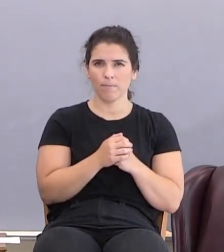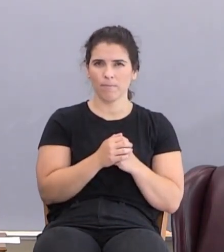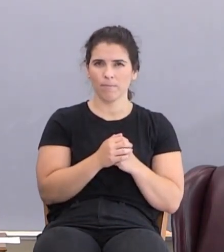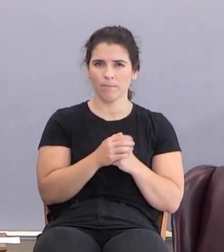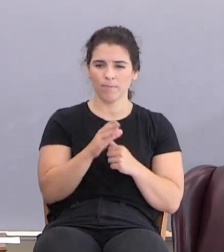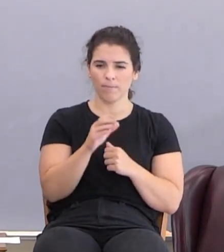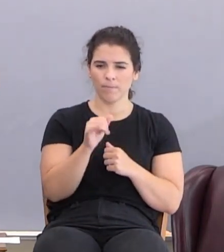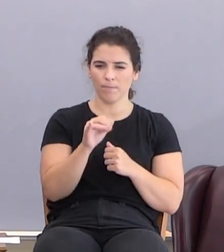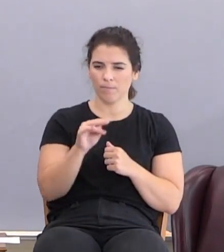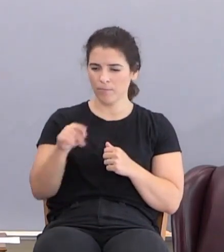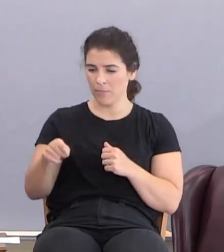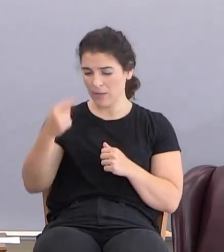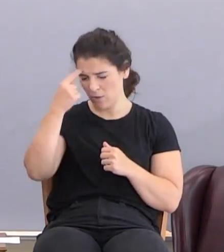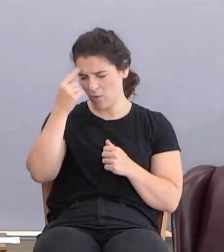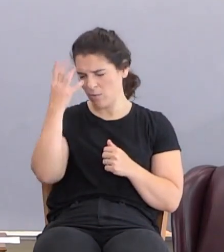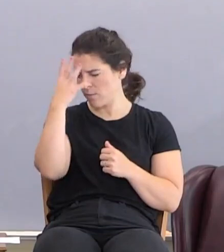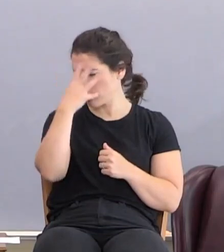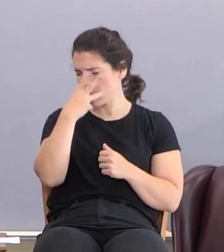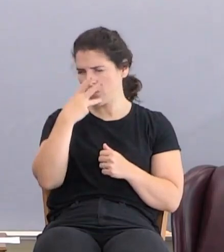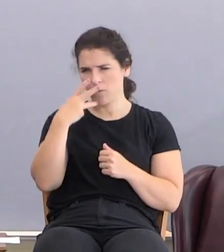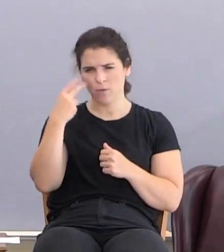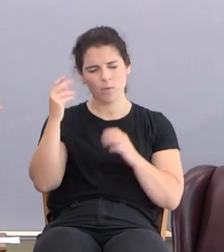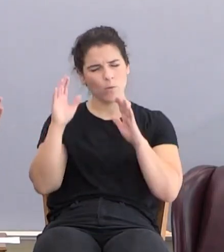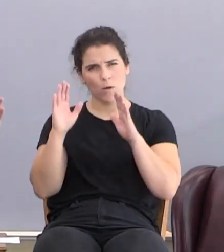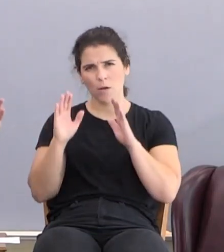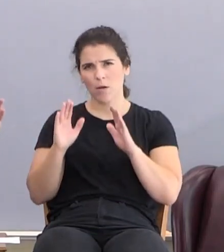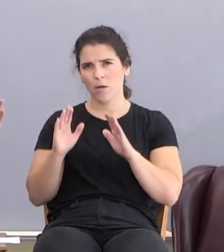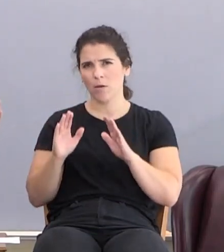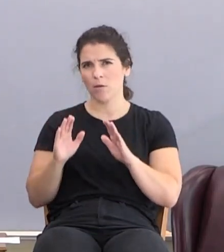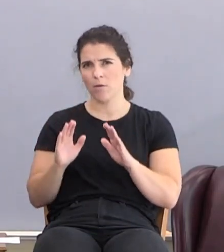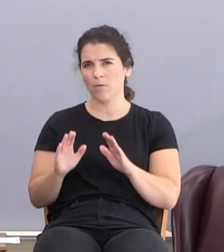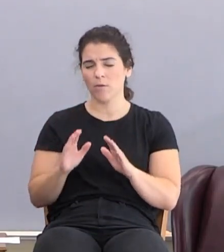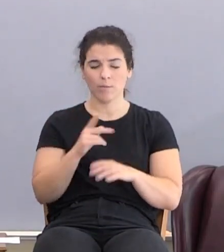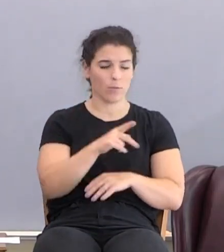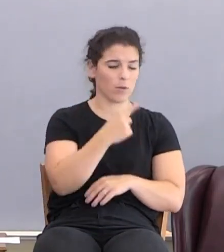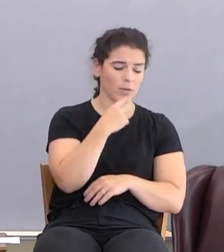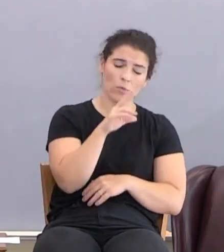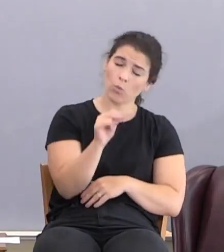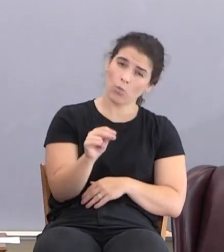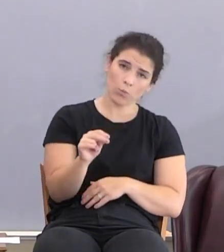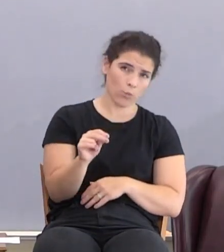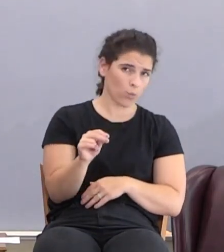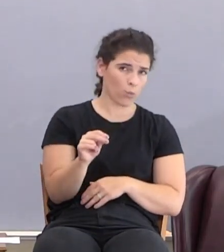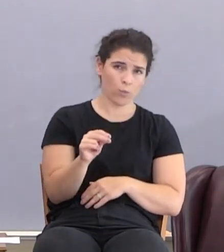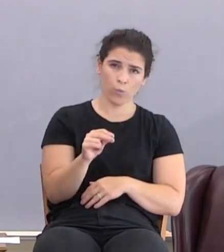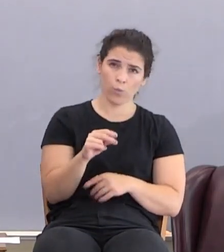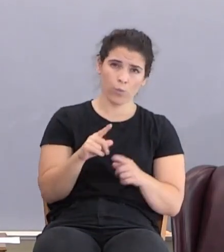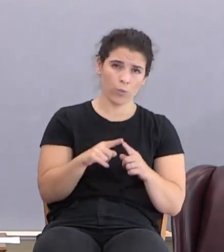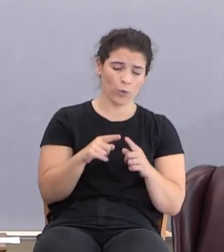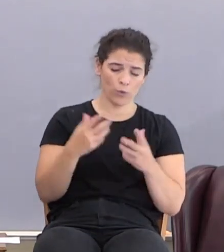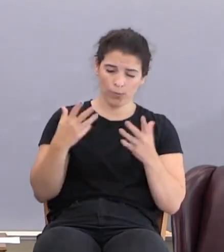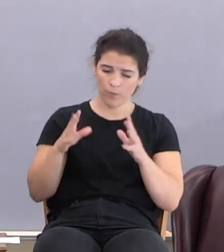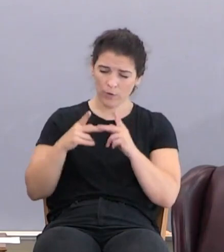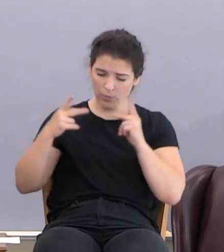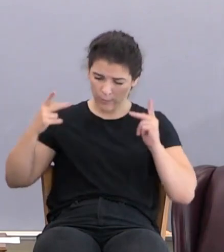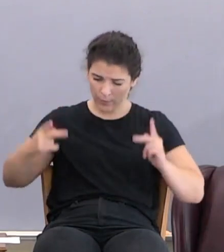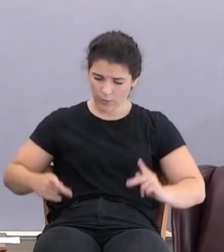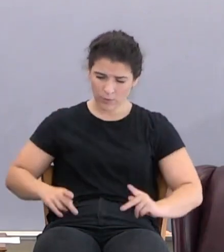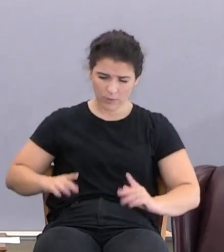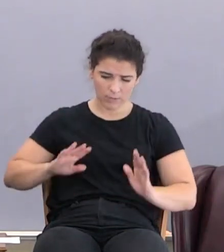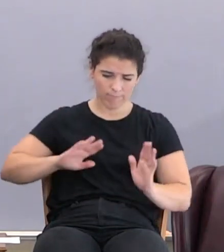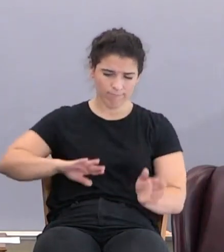Cain thought it was so beautiful, so wonderful. Paul said, no, when you get over being a Pharisee, you realize